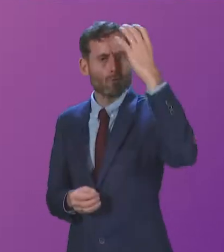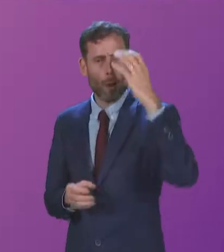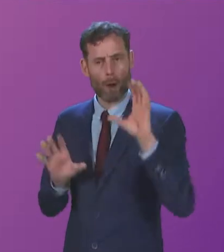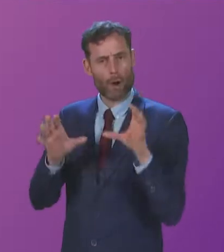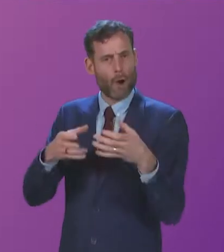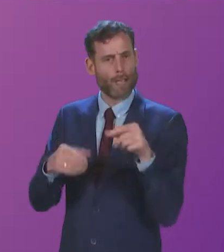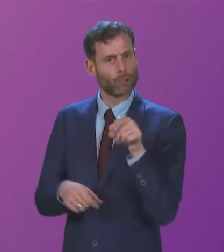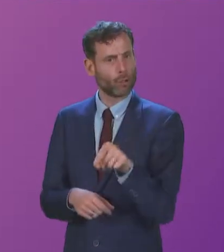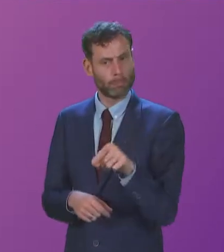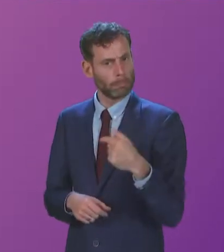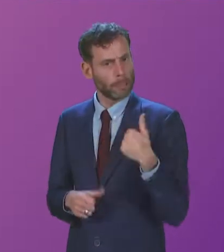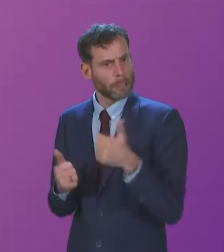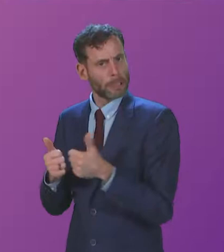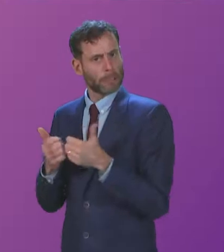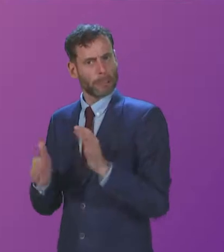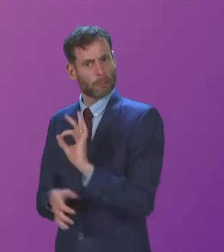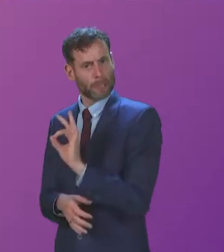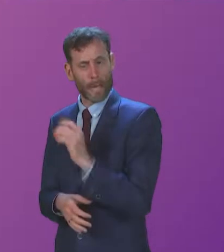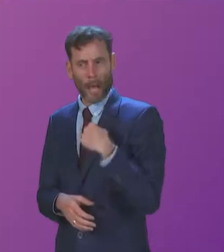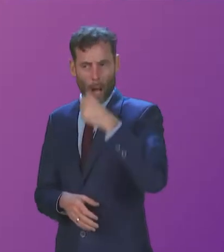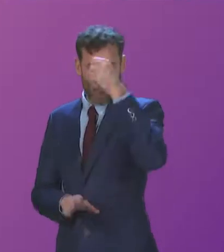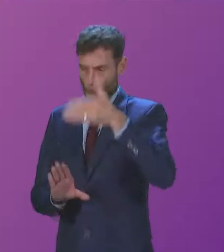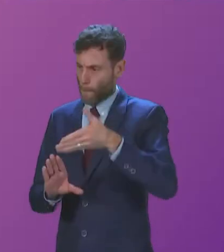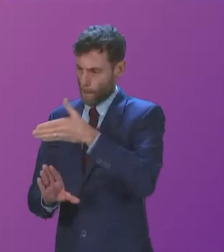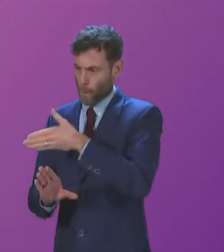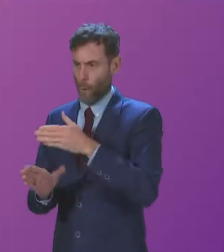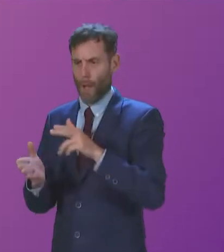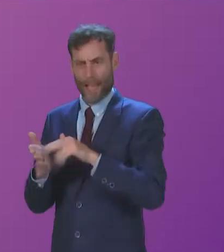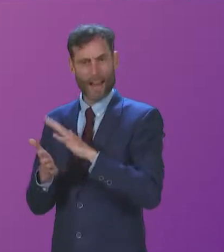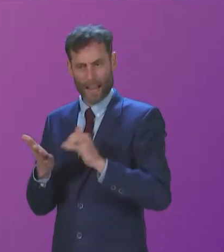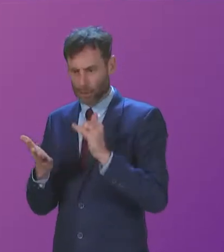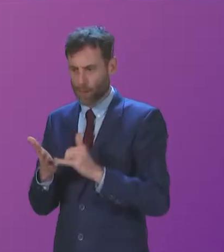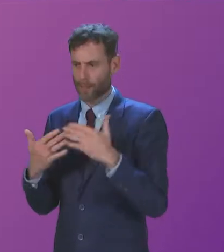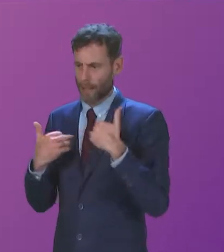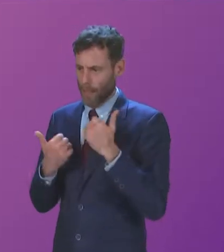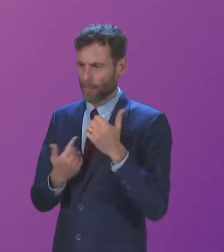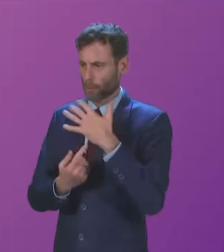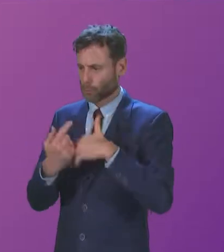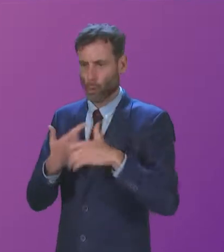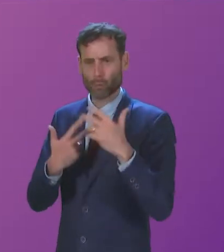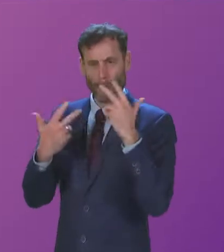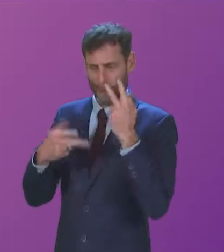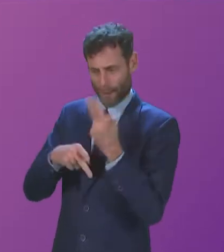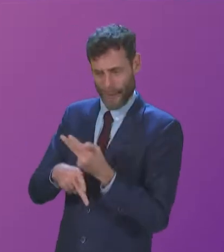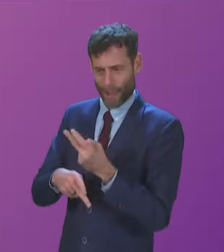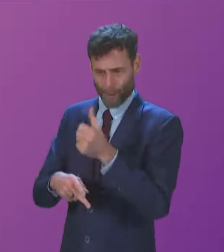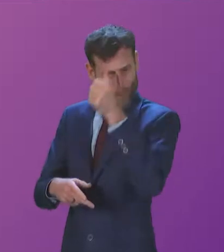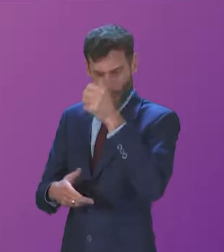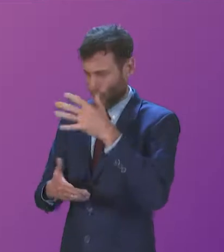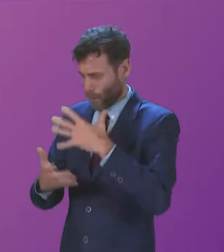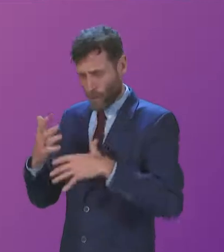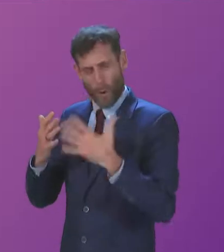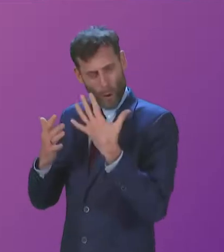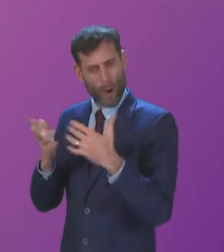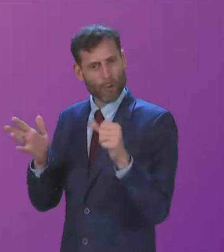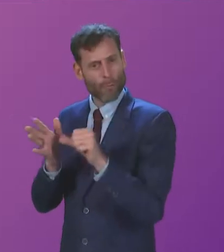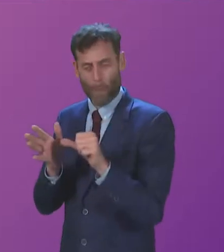And I don't disagree that there was challenges pre-pandemic. I think it would be absurd or foolish for anybody to suggest, and I certainly have never suggested, First Minister, or indeed